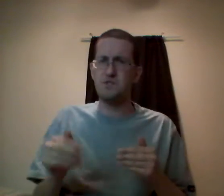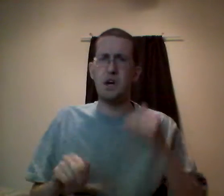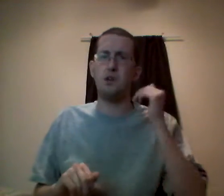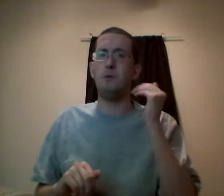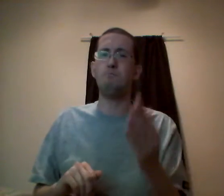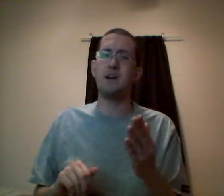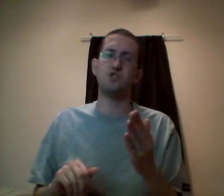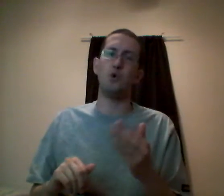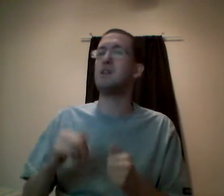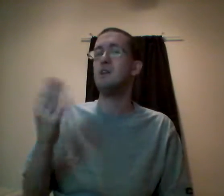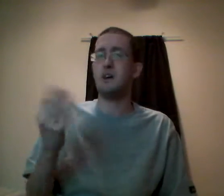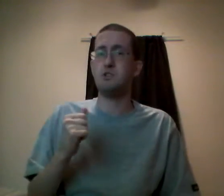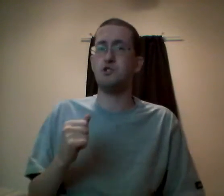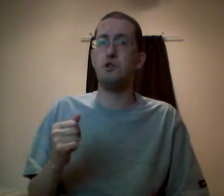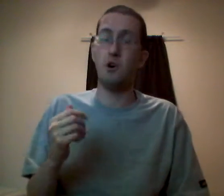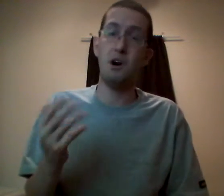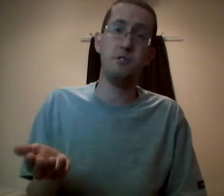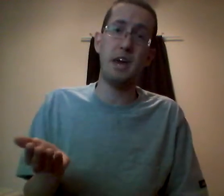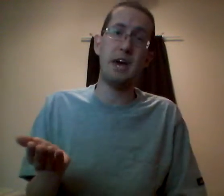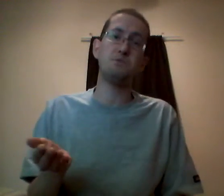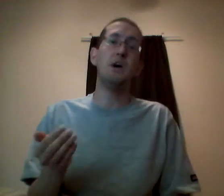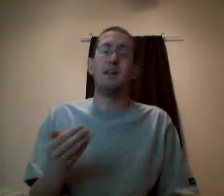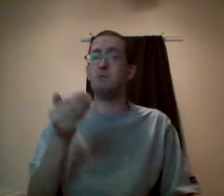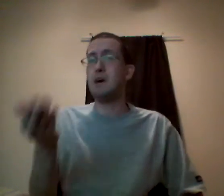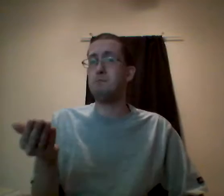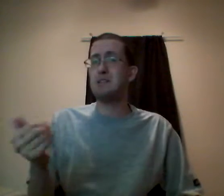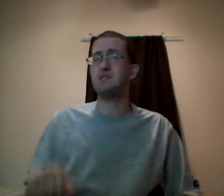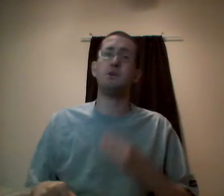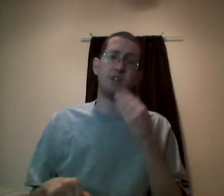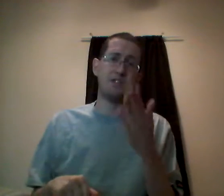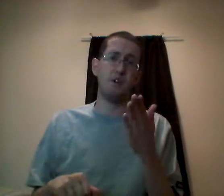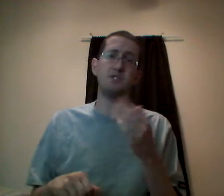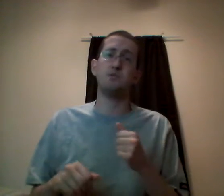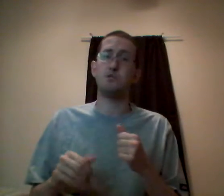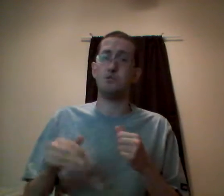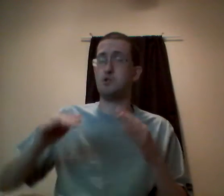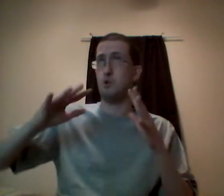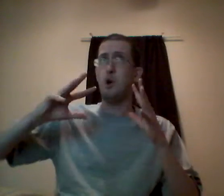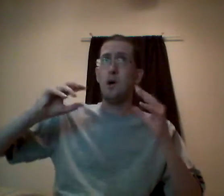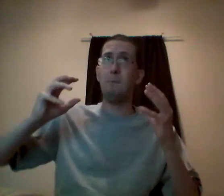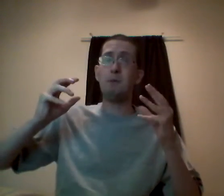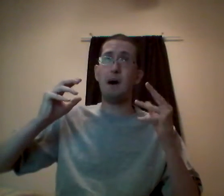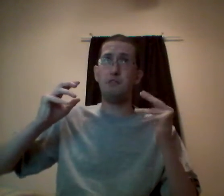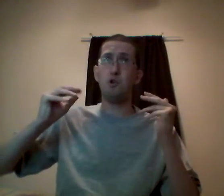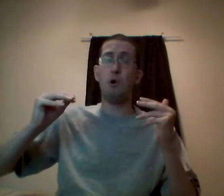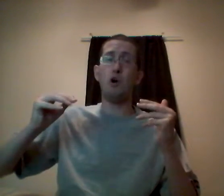of Zelda, Metroid, like I mentioned earlier. Other games like the Mega Man series, the Castlevania series which were made by third party